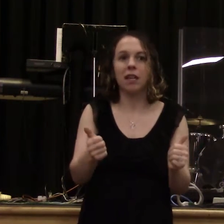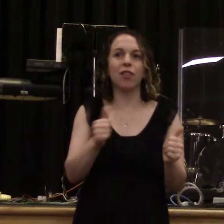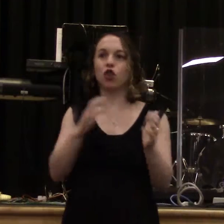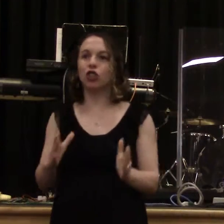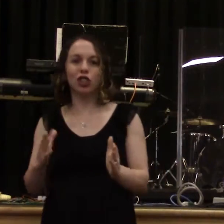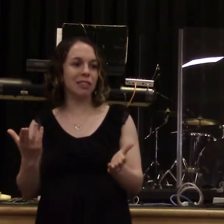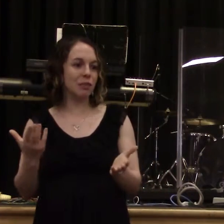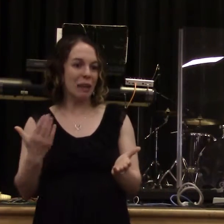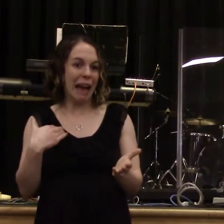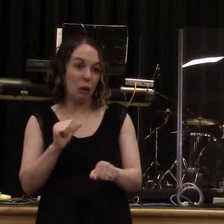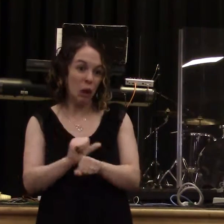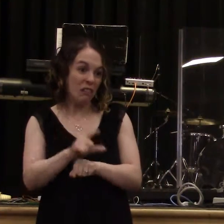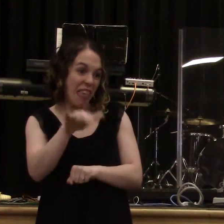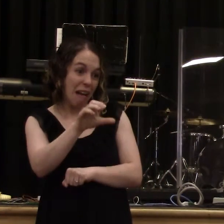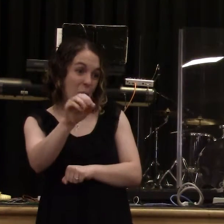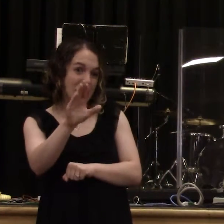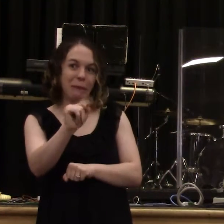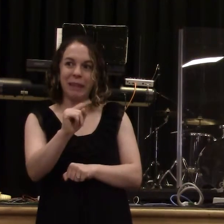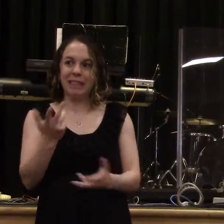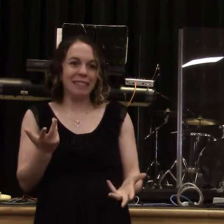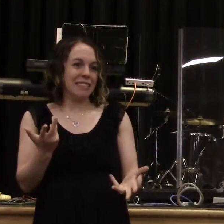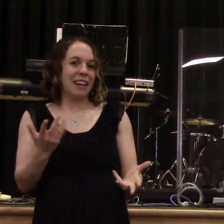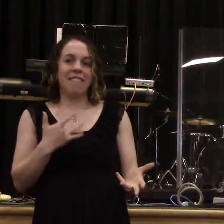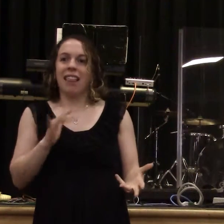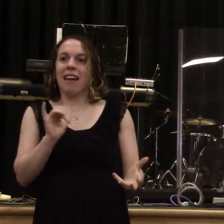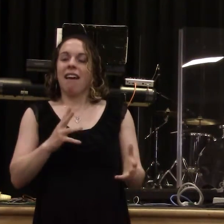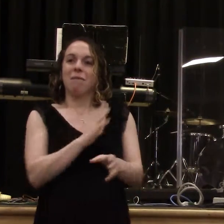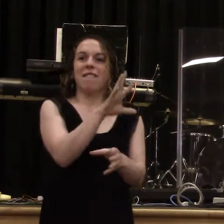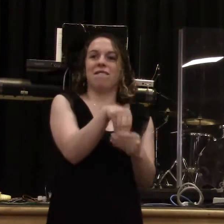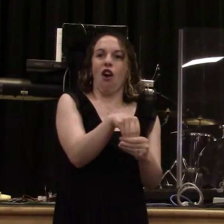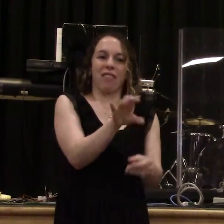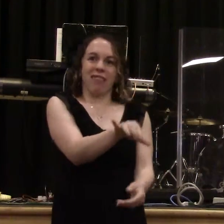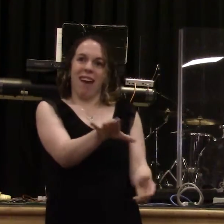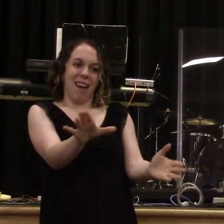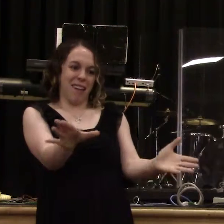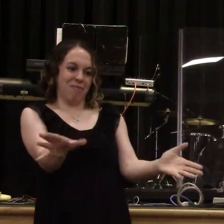different sexual acts, and different things that Christians just wouldn't do with a good conscience.